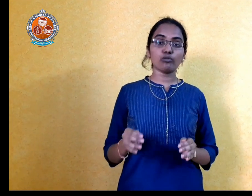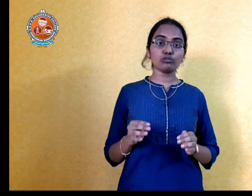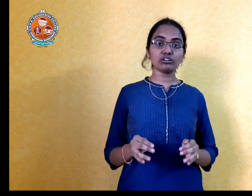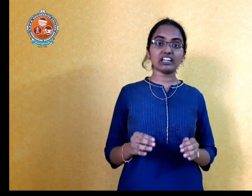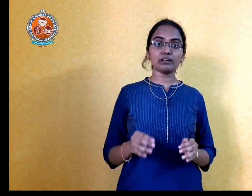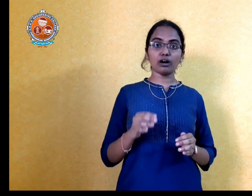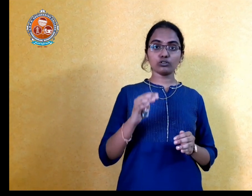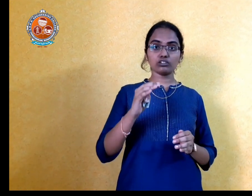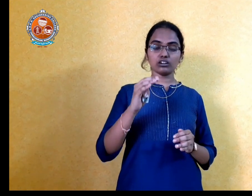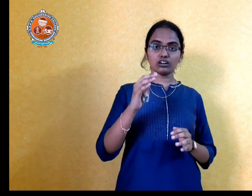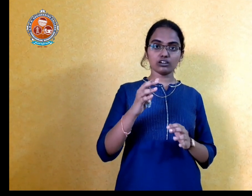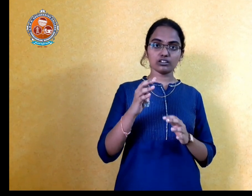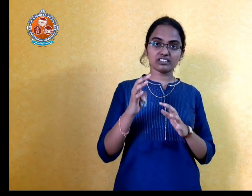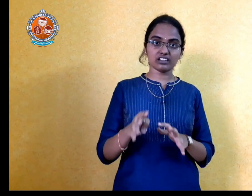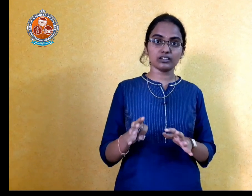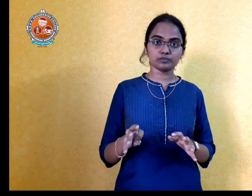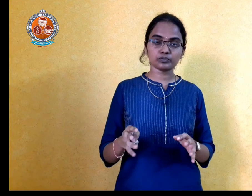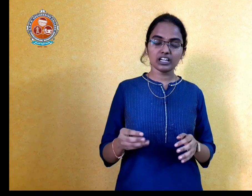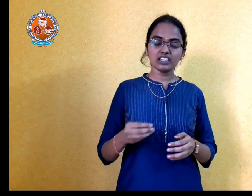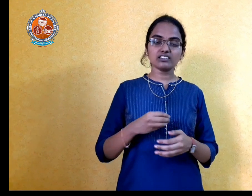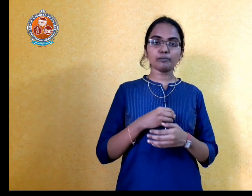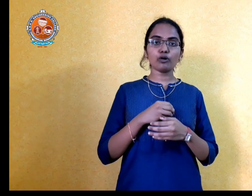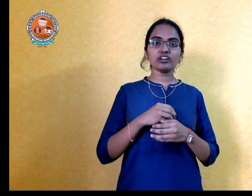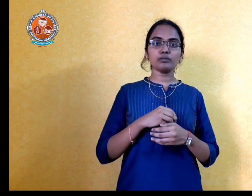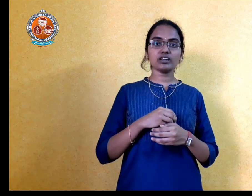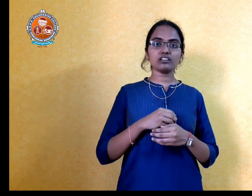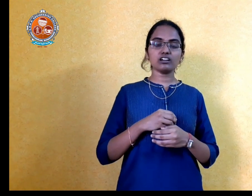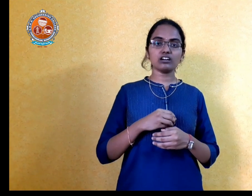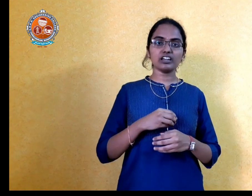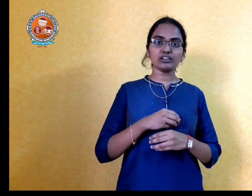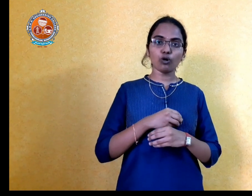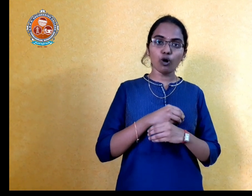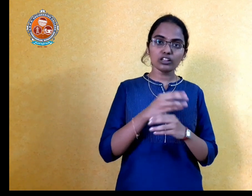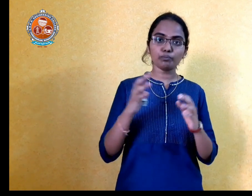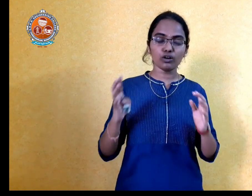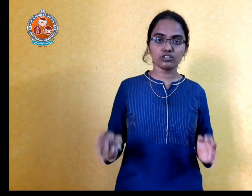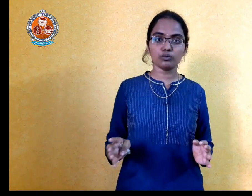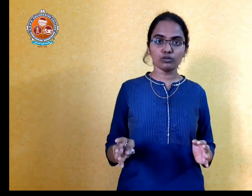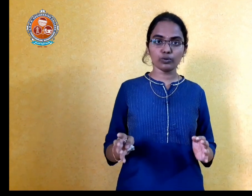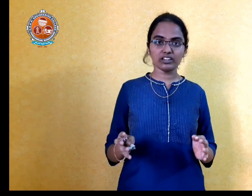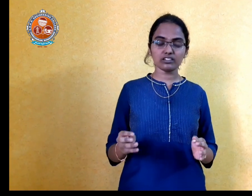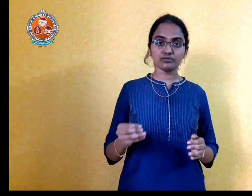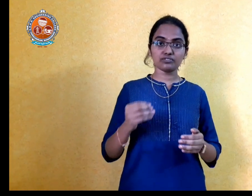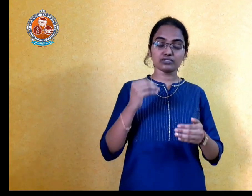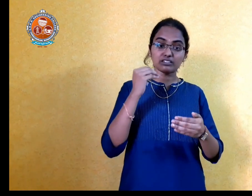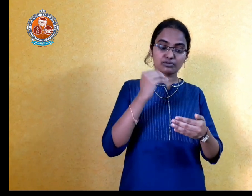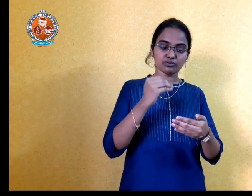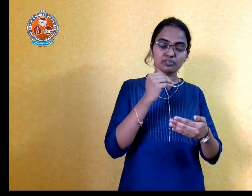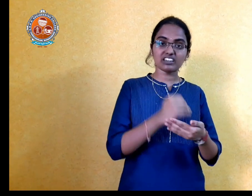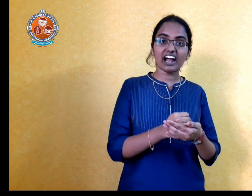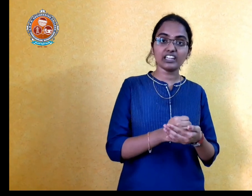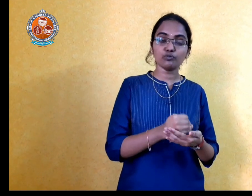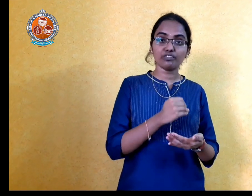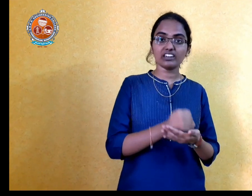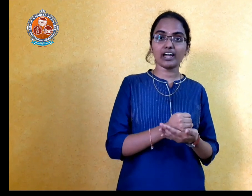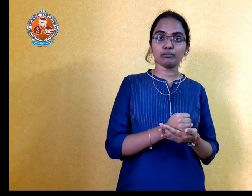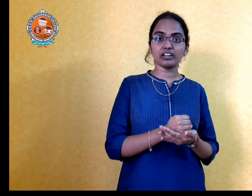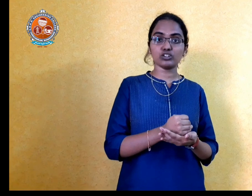want to tell about Sir. He supported me in all the possible ways. From starting when I met,